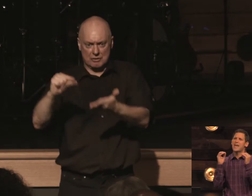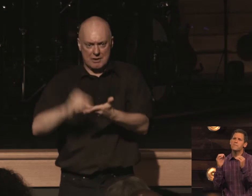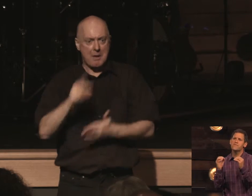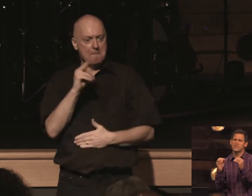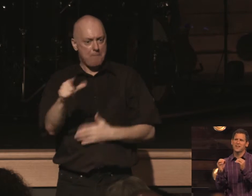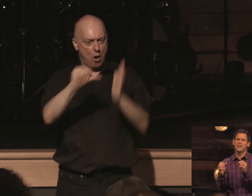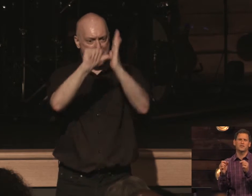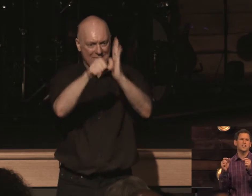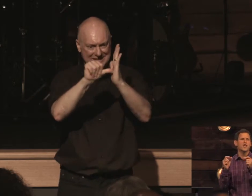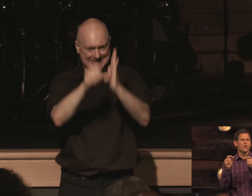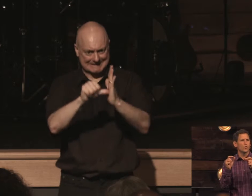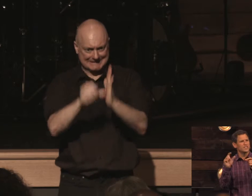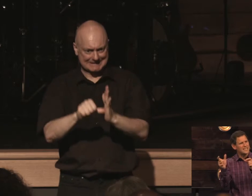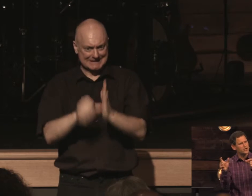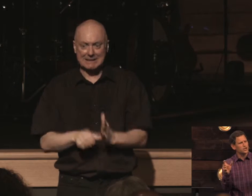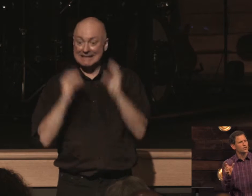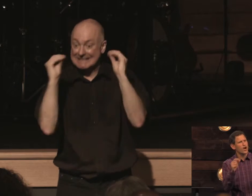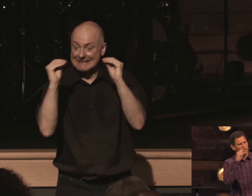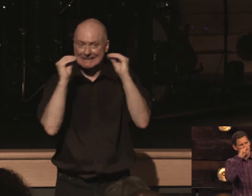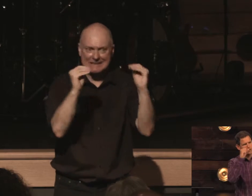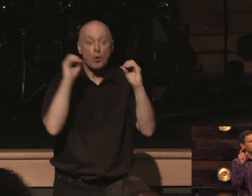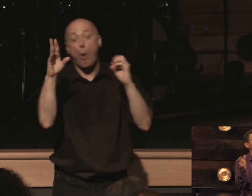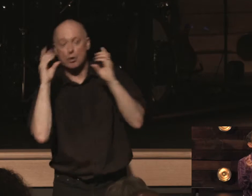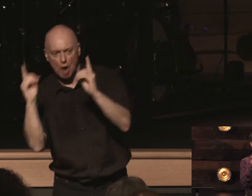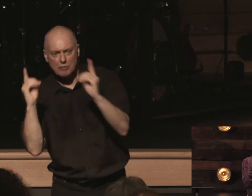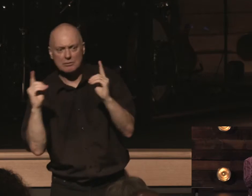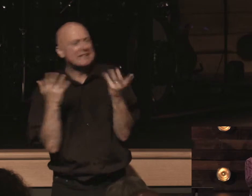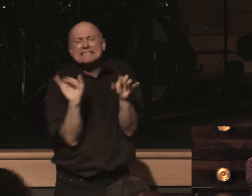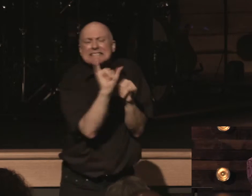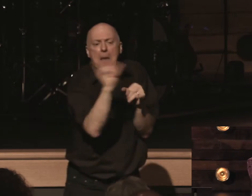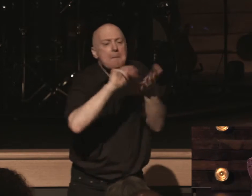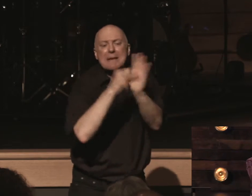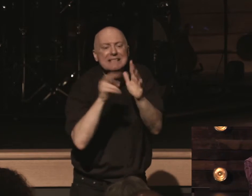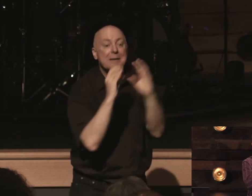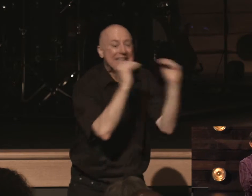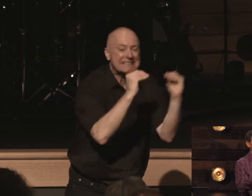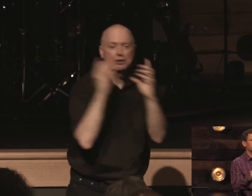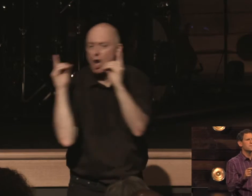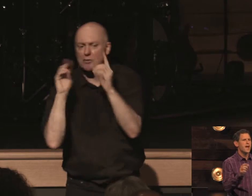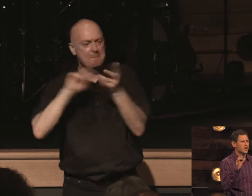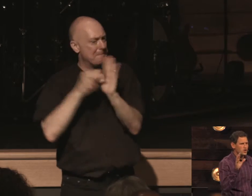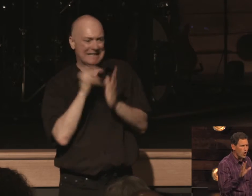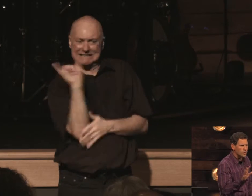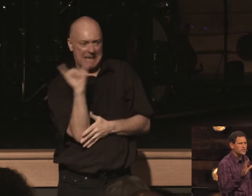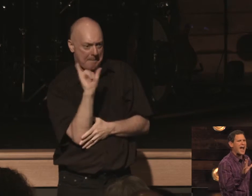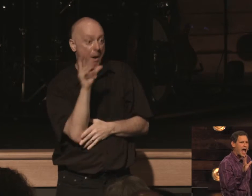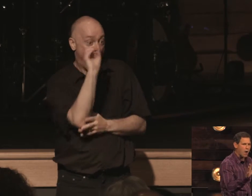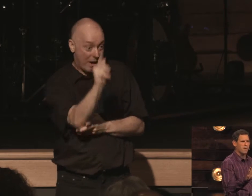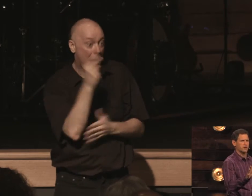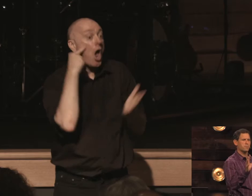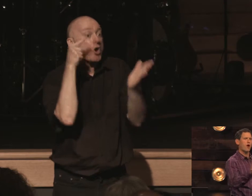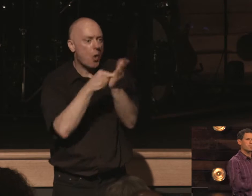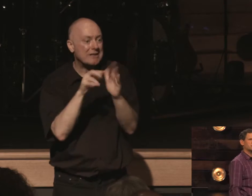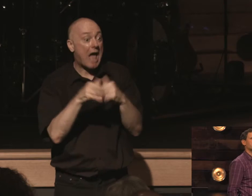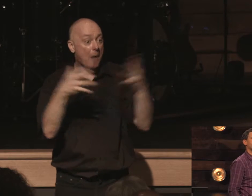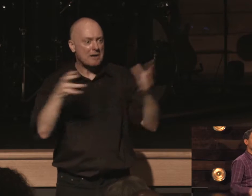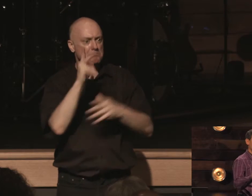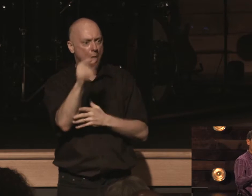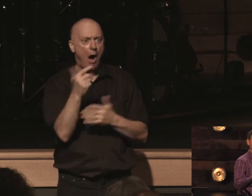emphasizing the word teaching or doctrine they are synonymous in these in these cases and notice how much paul brings up the important